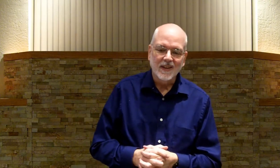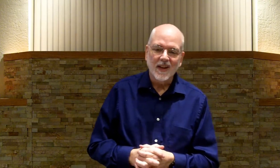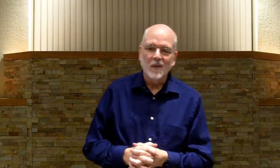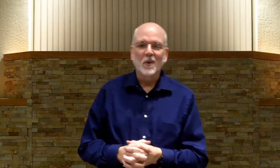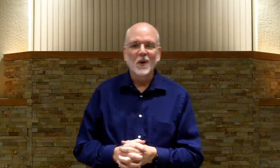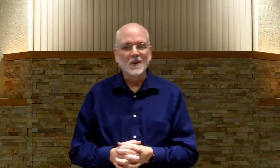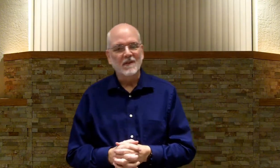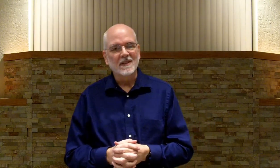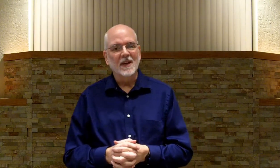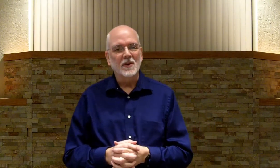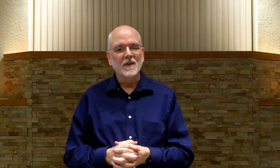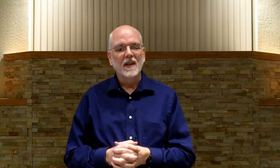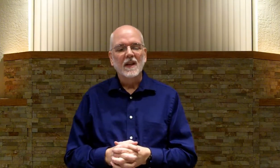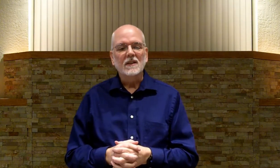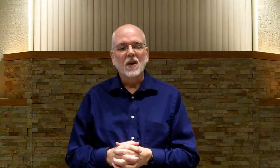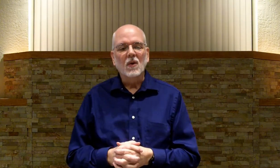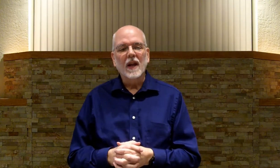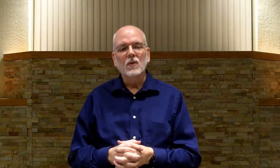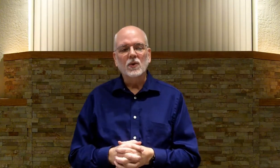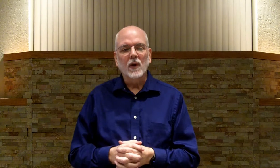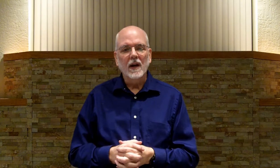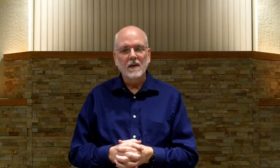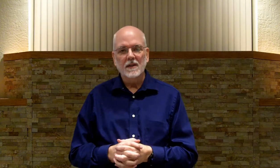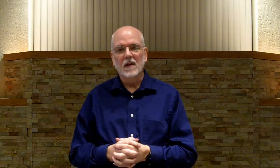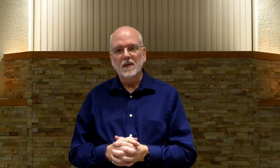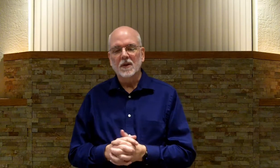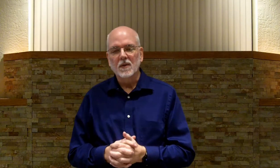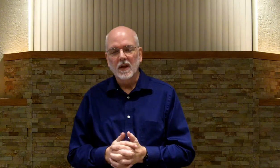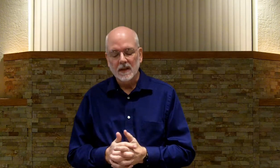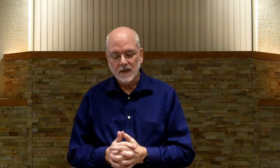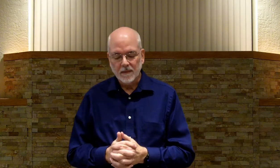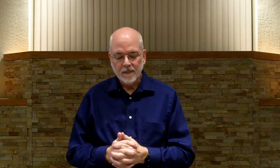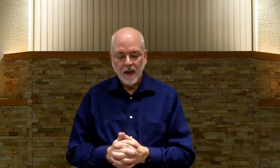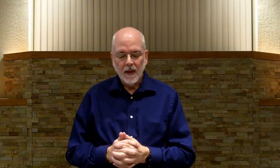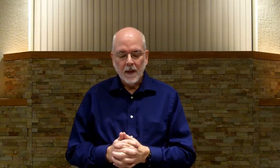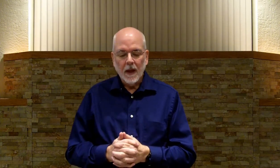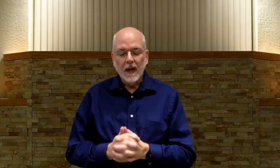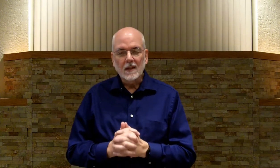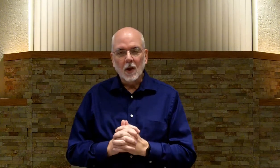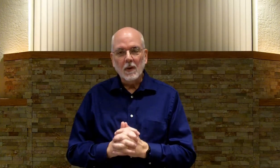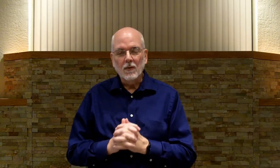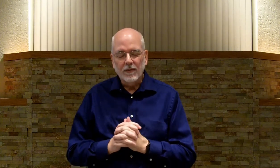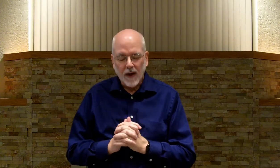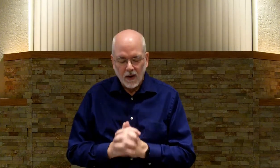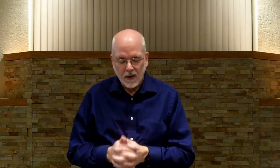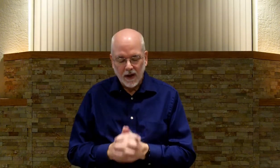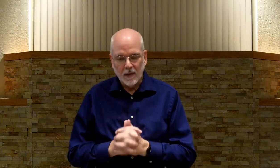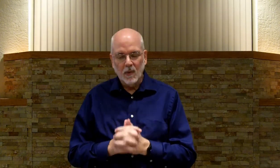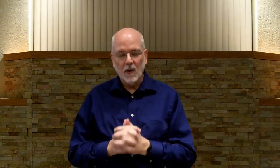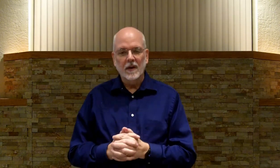prose of this nature. So, in training yourself to do this, it's going to be very important